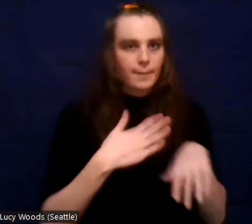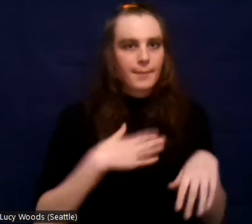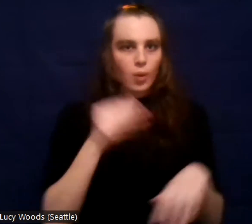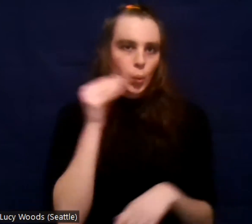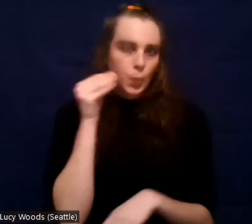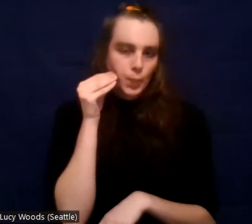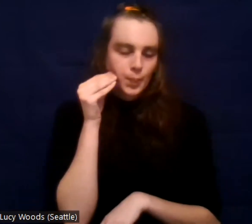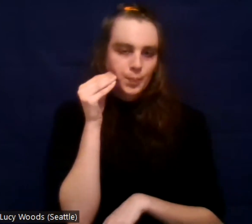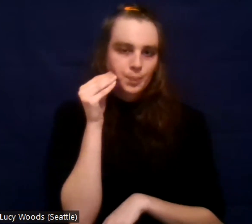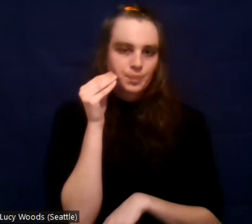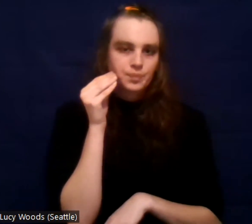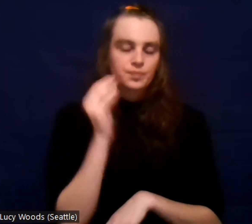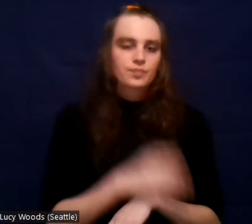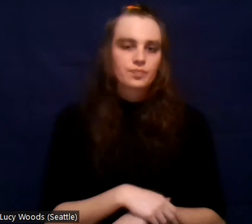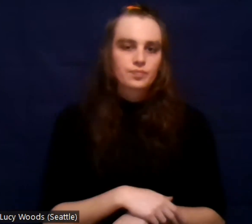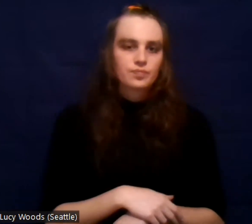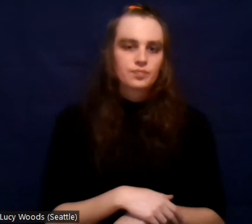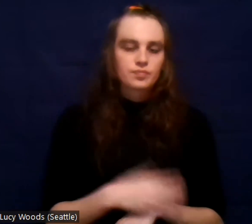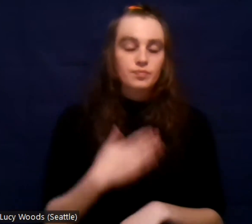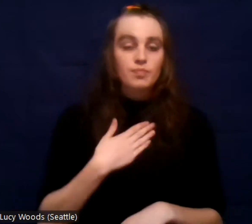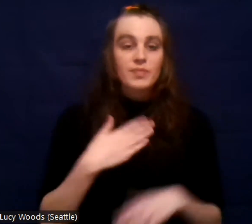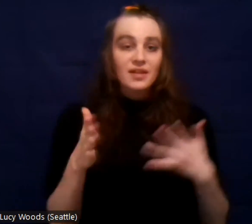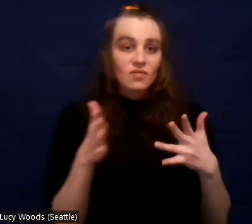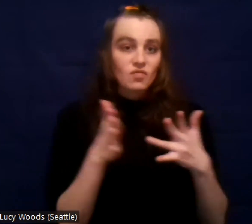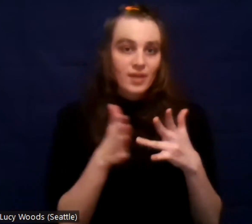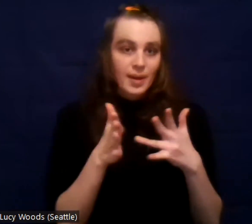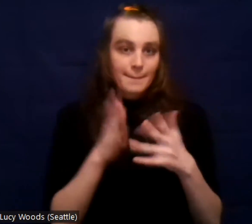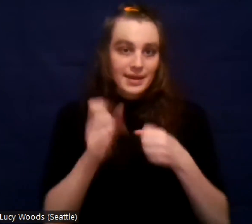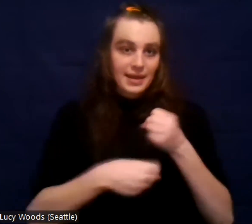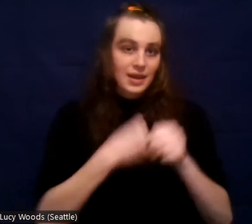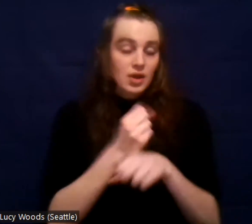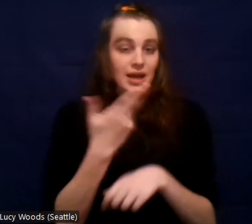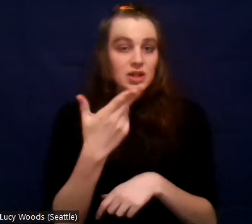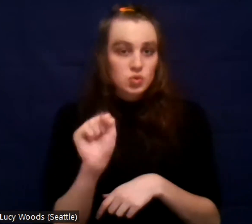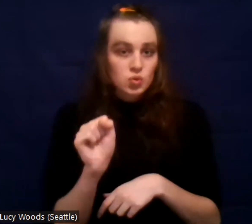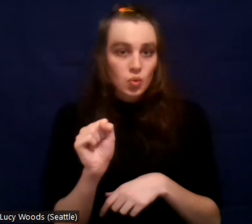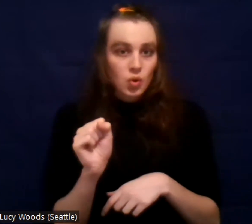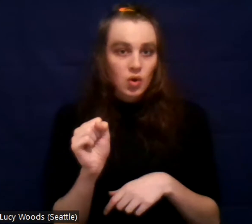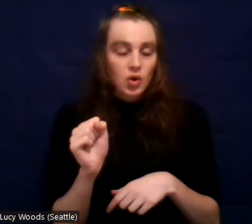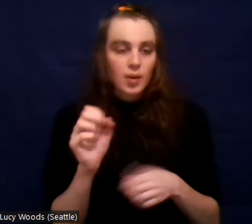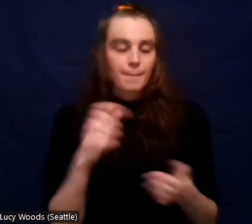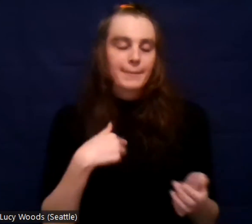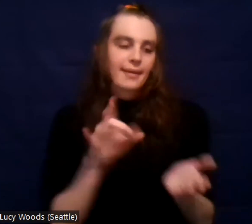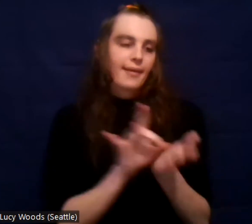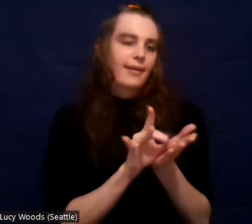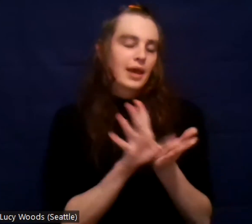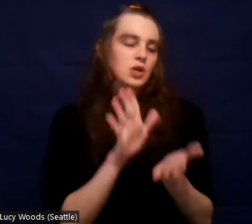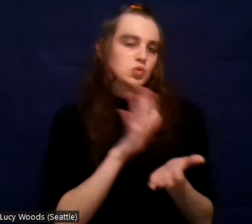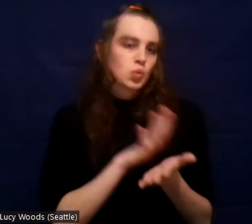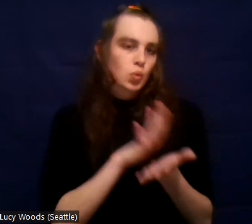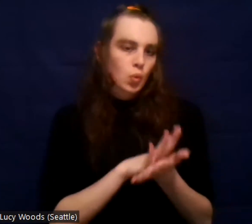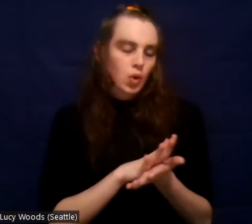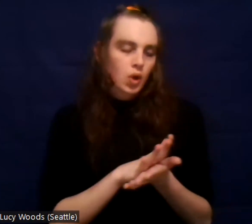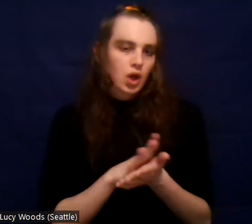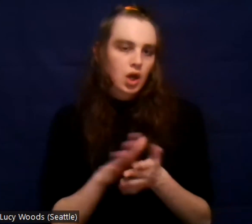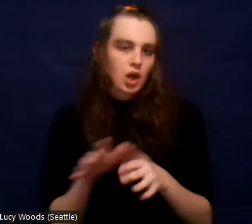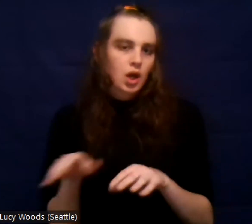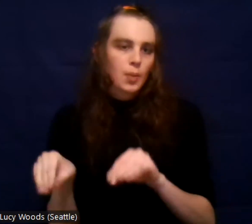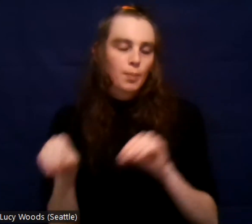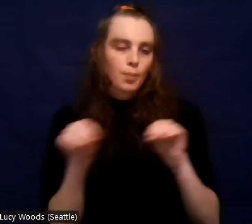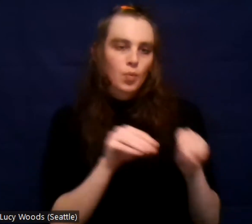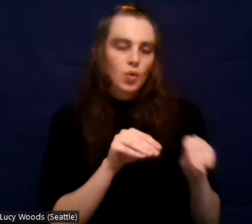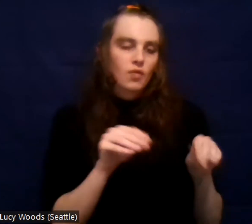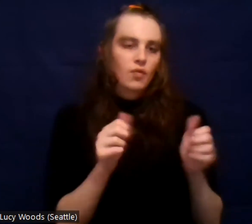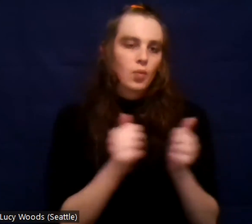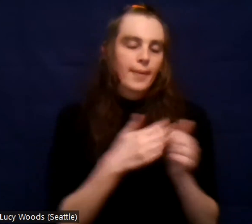finish school. I got expelled my freshman year and then, um, moved in with my grandmother and finished the school